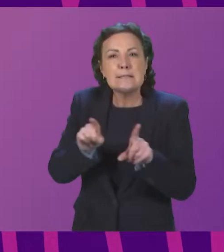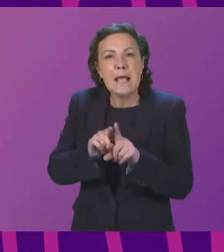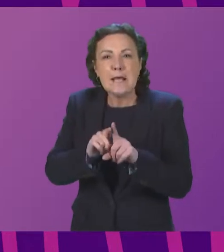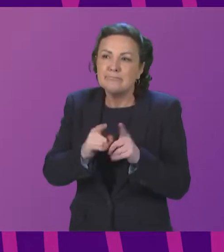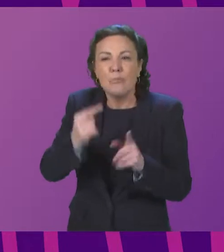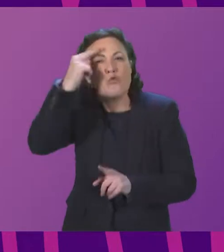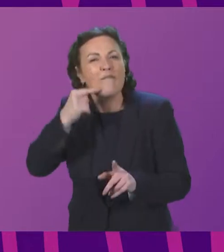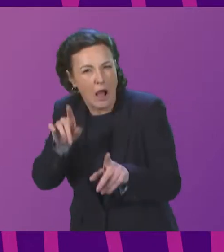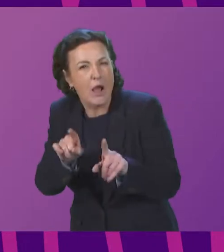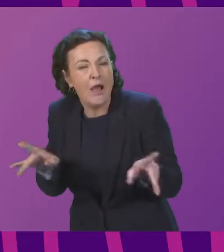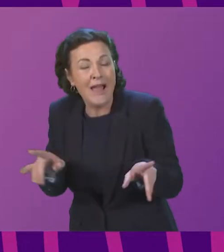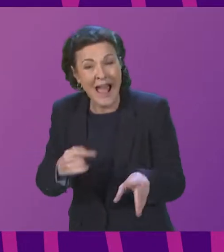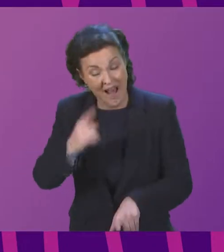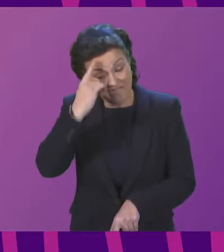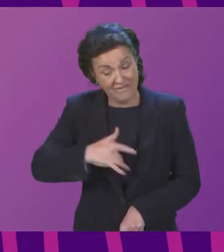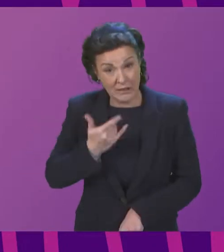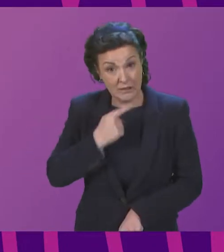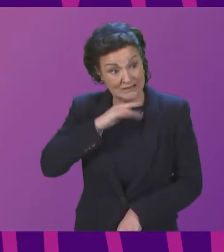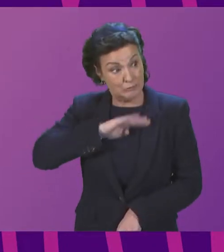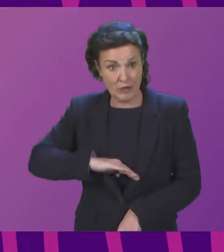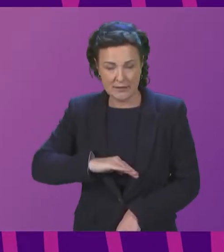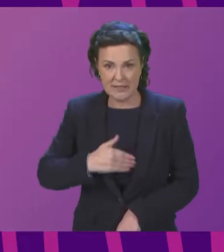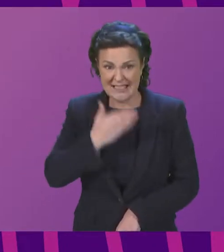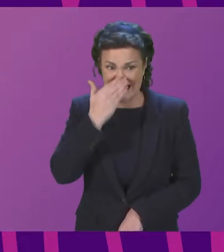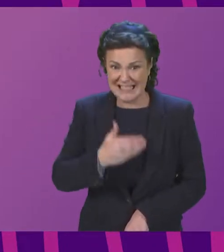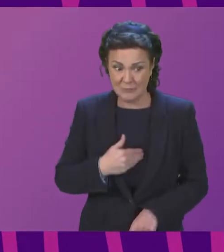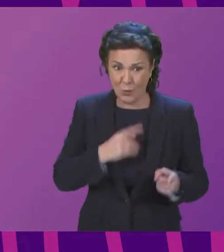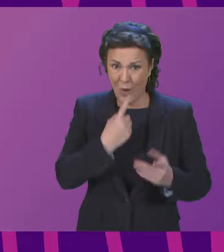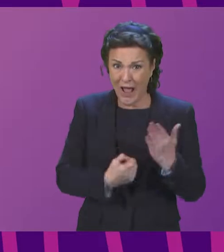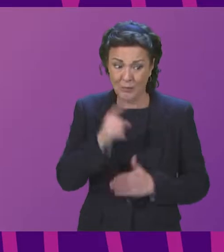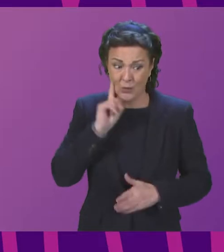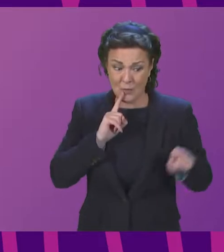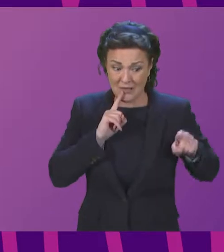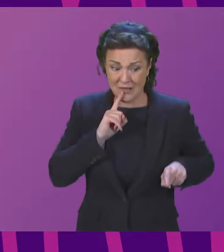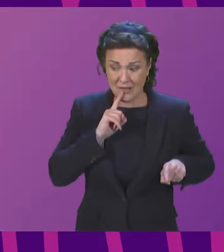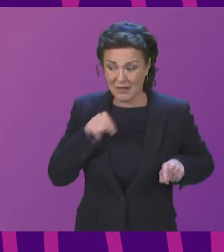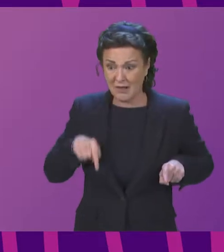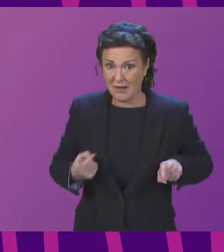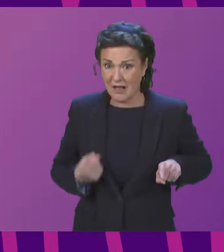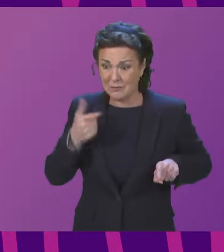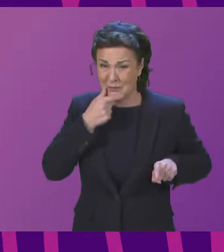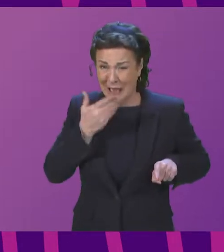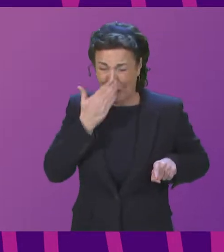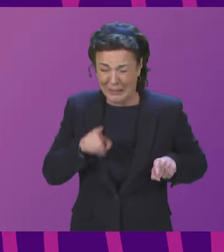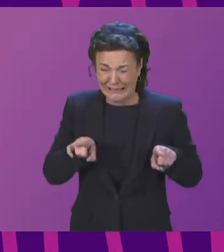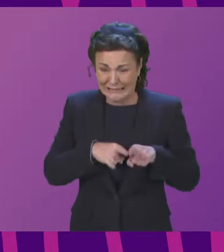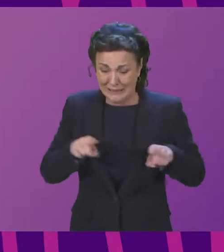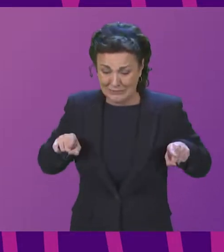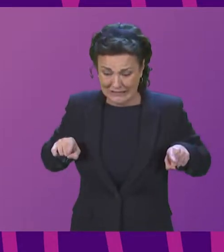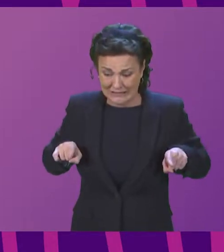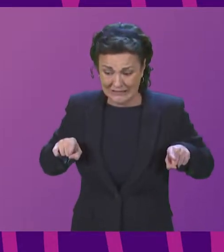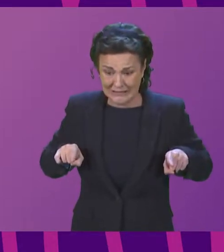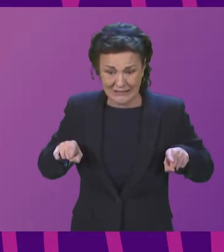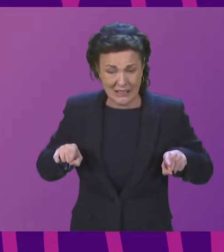depressing really is the pathway seems exactly the same a lack of any subsequent